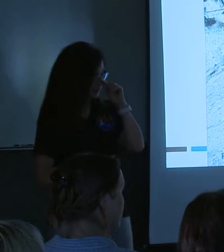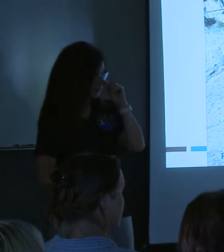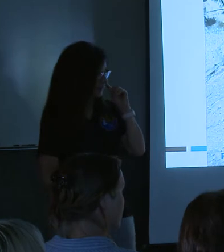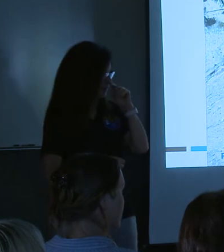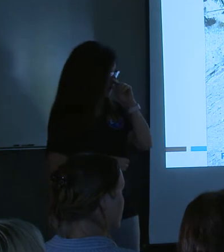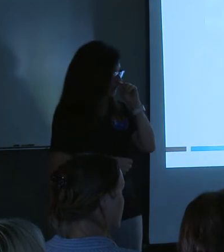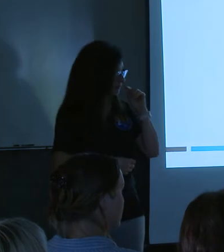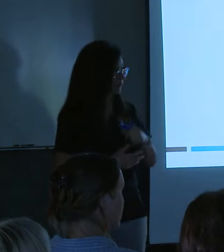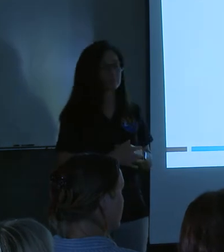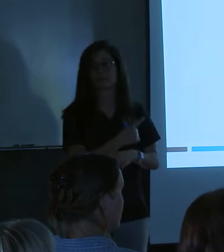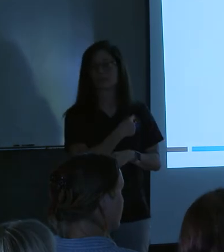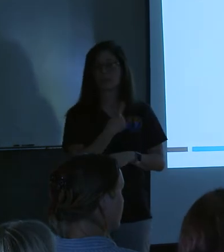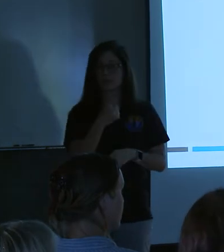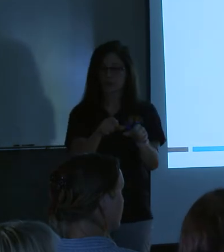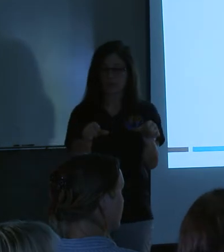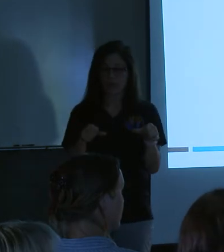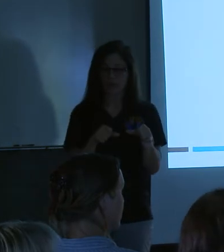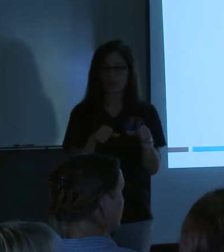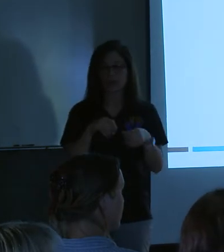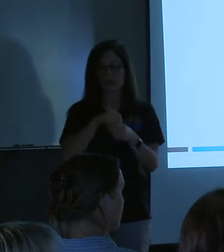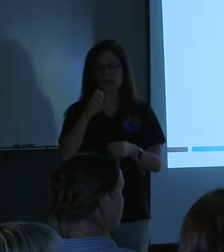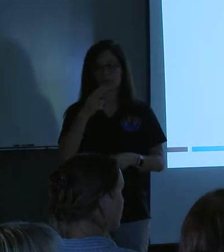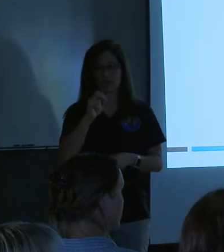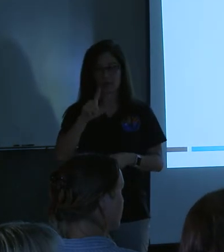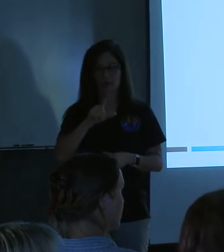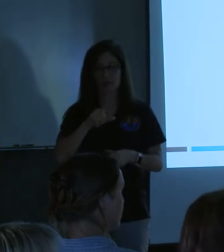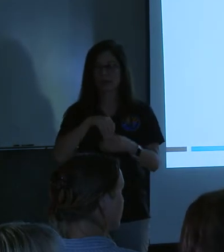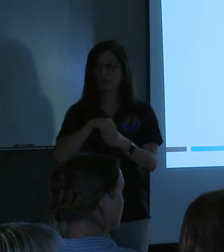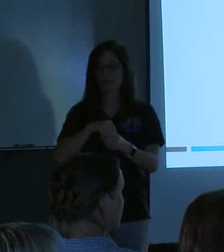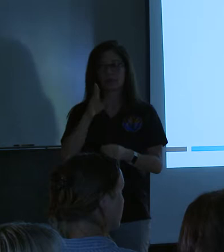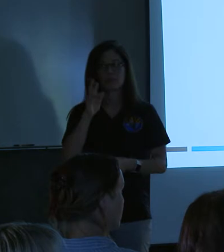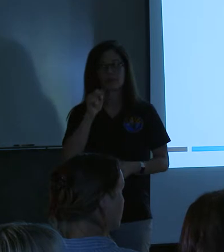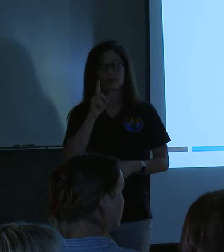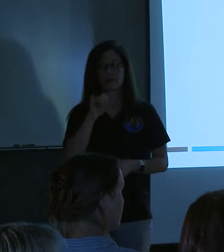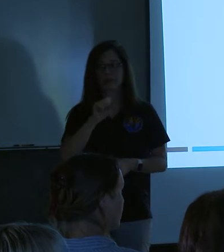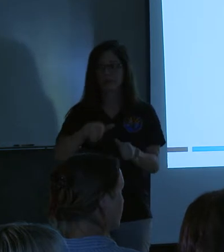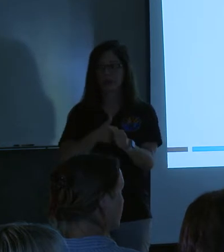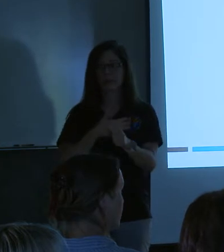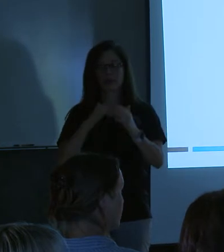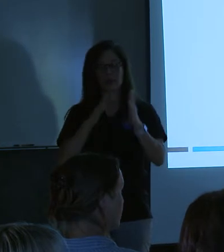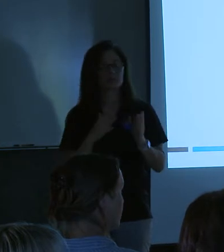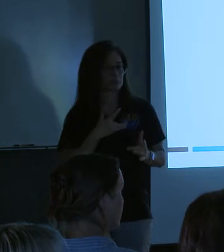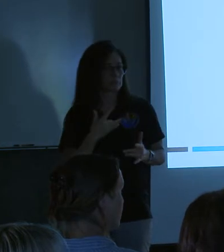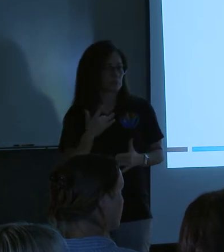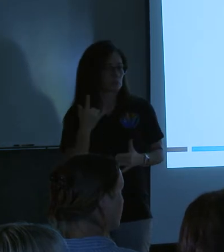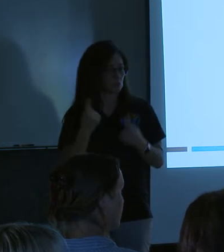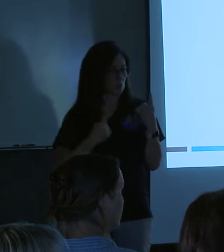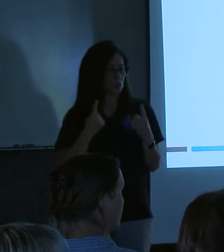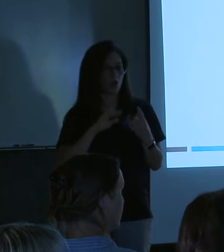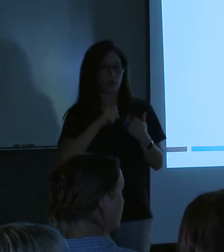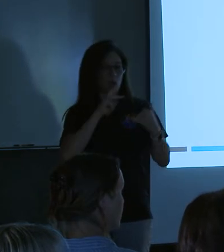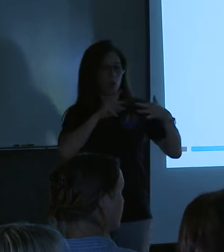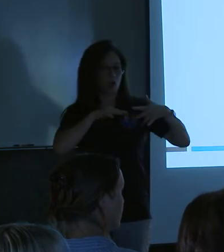one channel which goes down from behind my house in the grounds. Yes. The, I'm just wondering when you have all that water coming